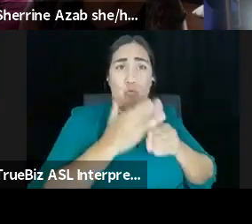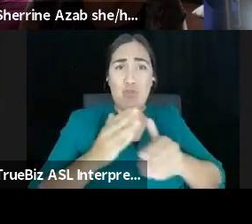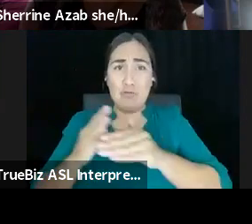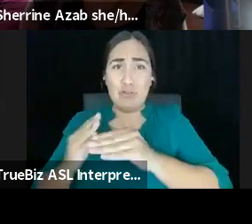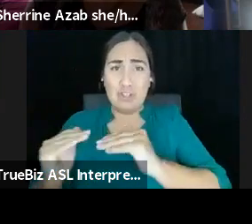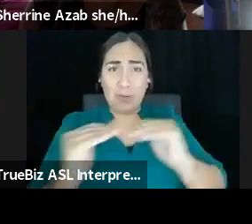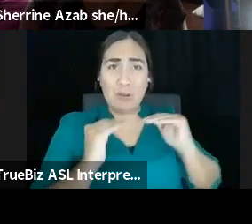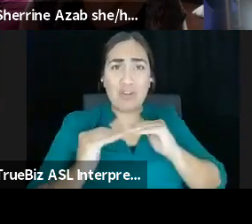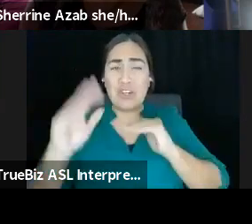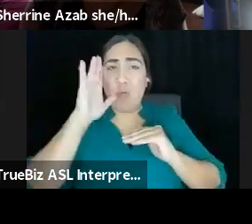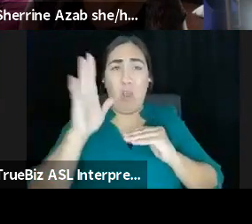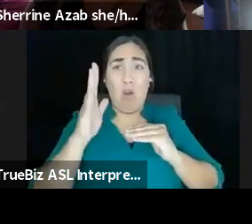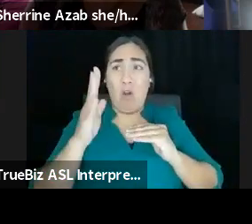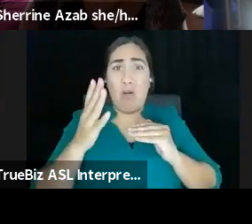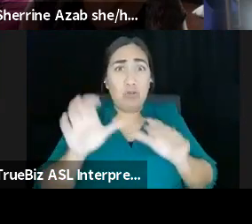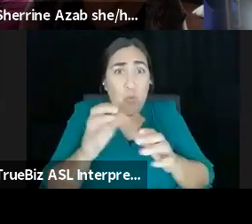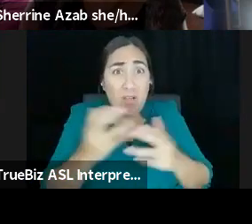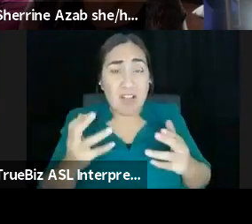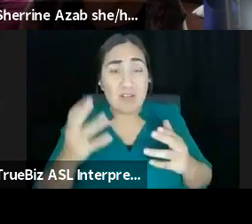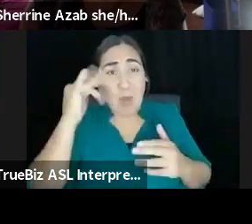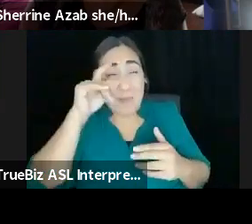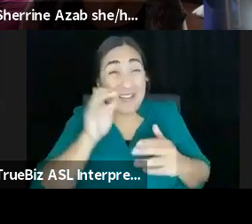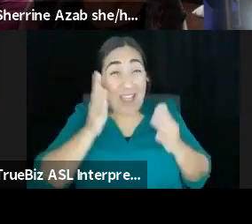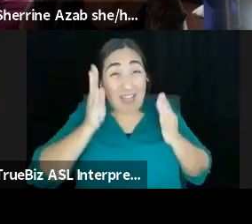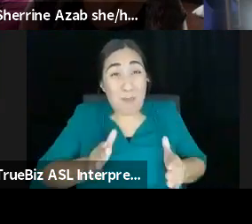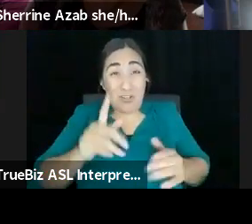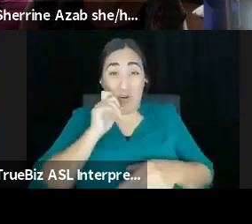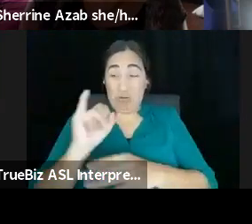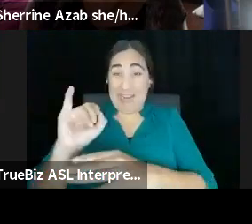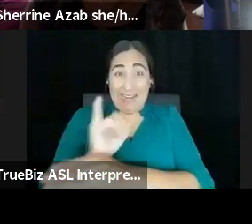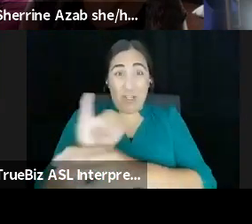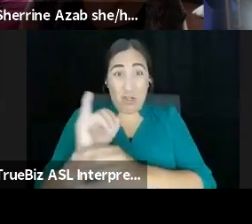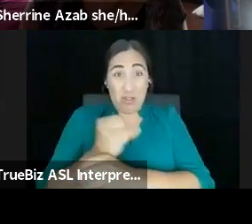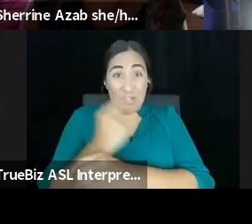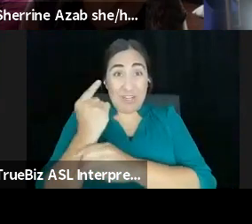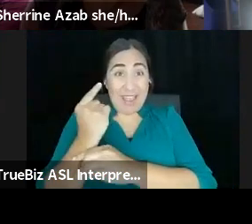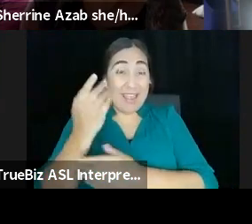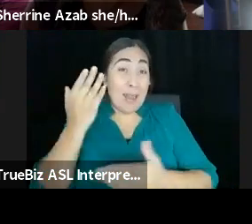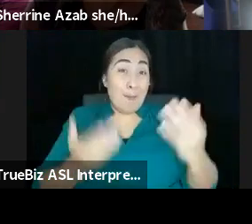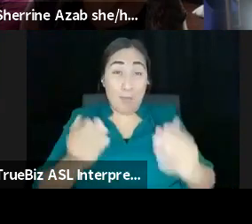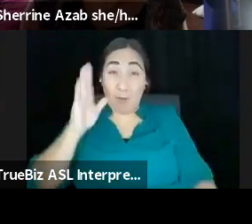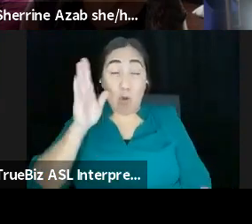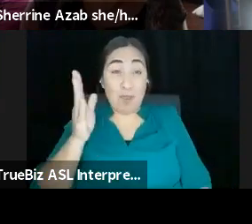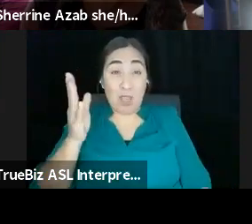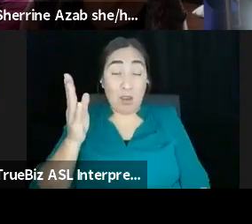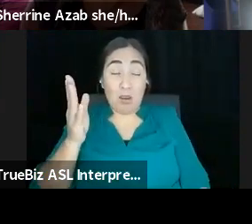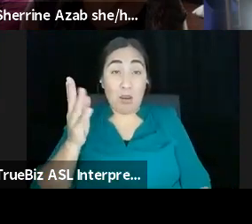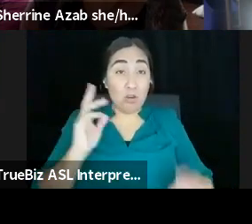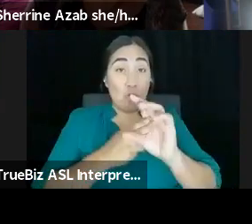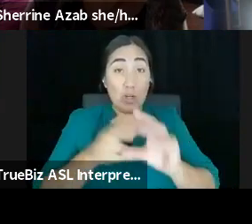Because the person who is an intern today might end up on your board later. If they can